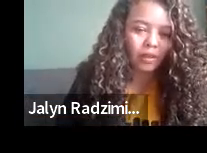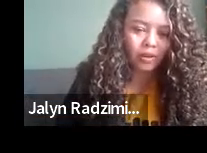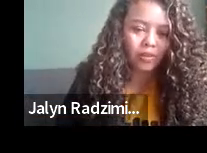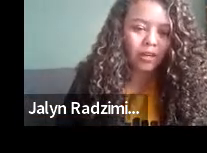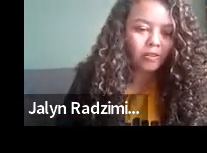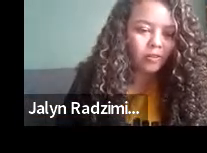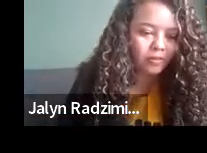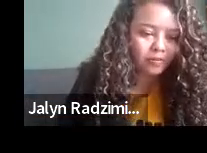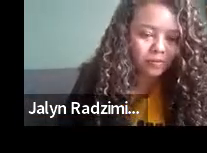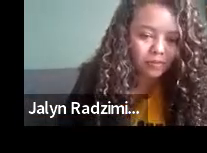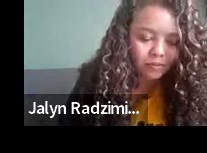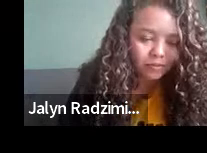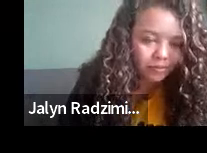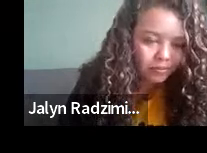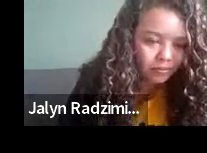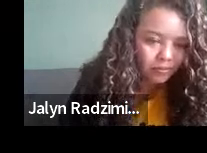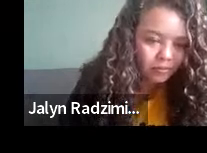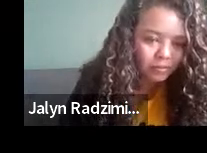here we go